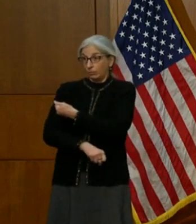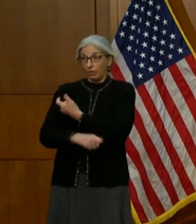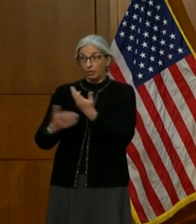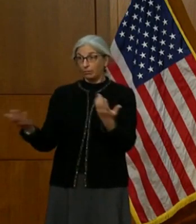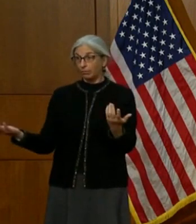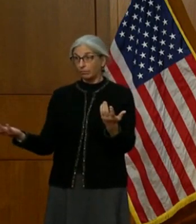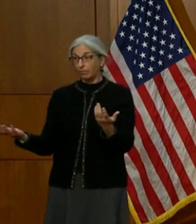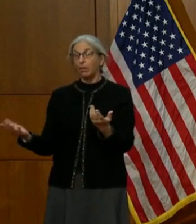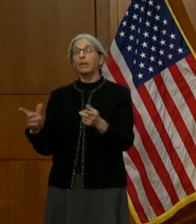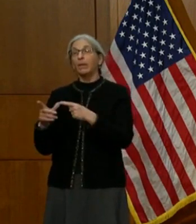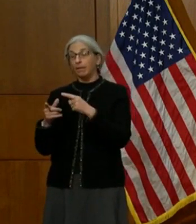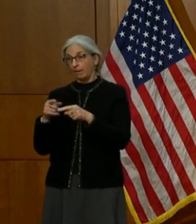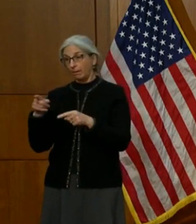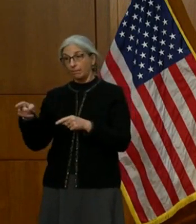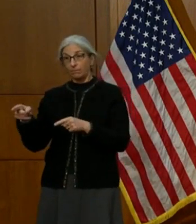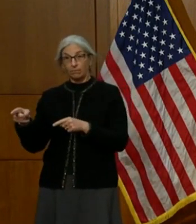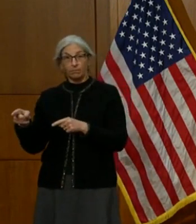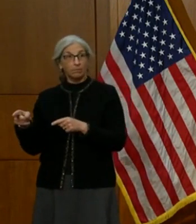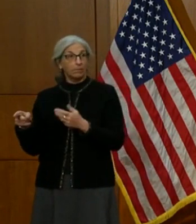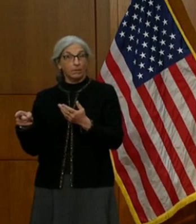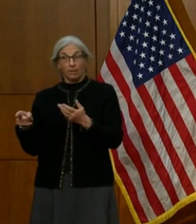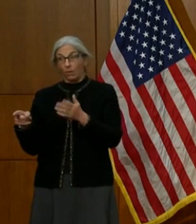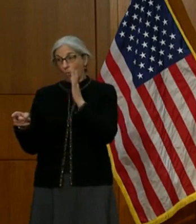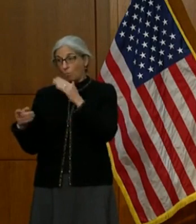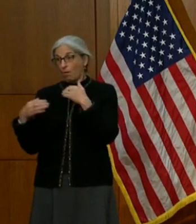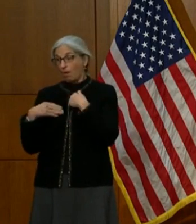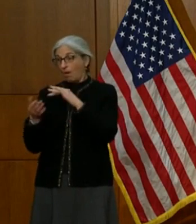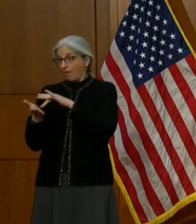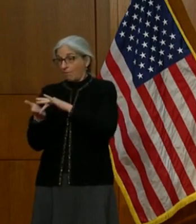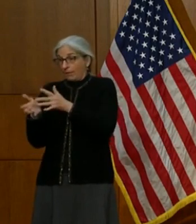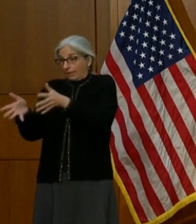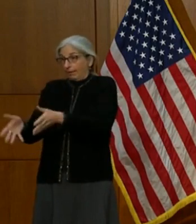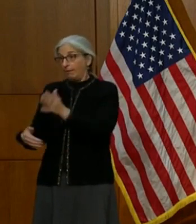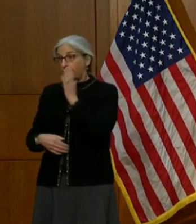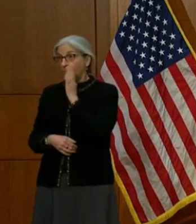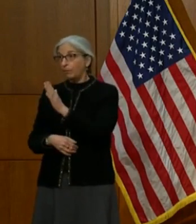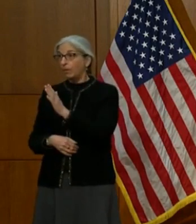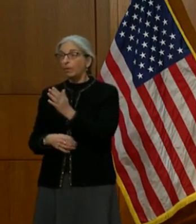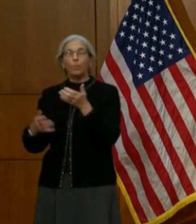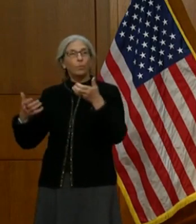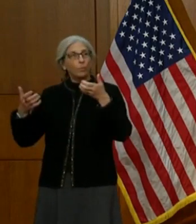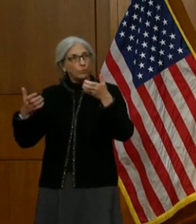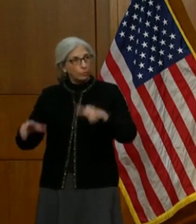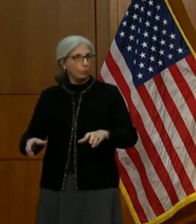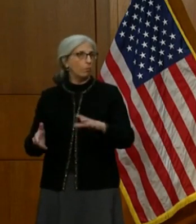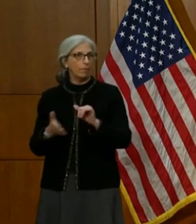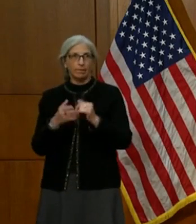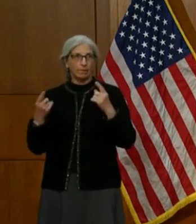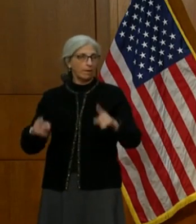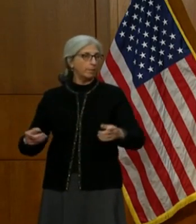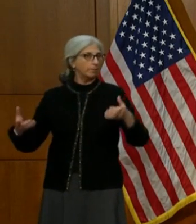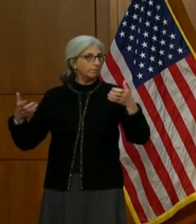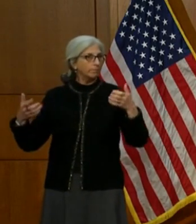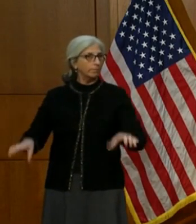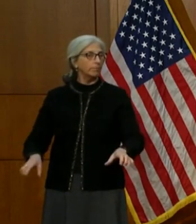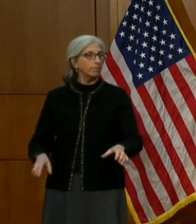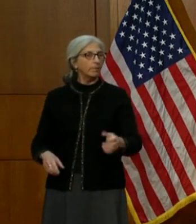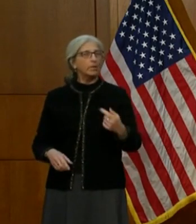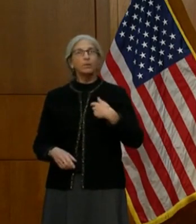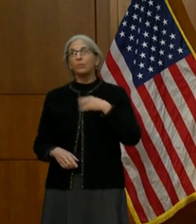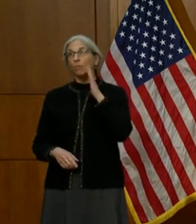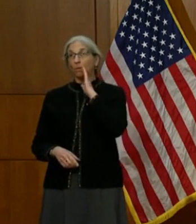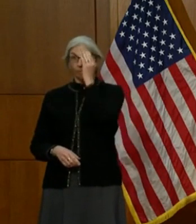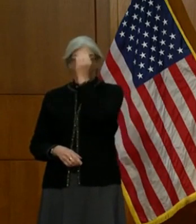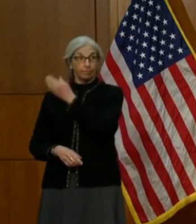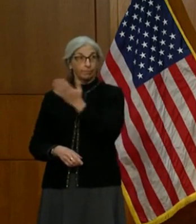vaccination, then we're obviously going to have doses left over. And so we don't want that to happen. And one of the points that I would make because of that is we